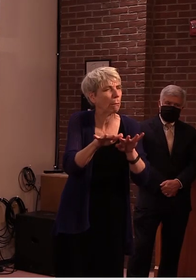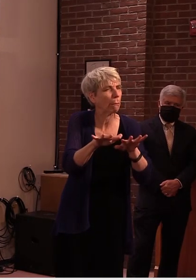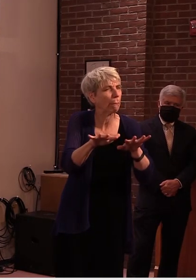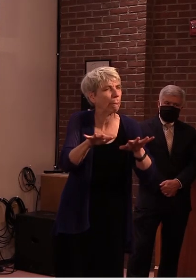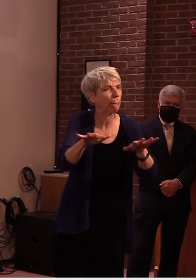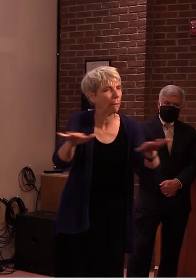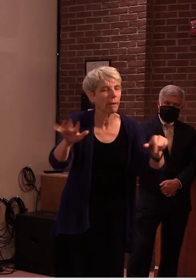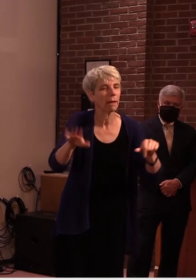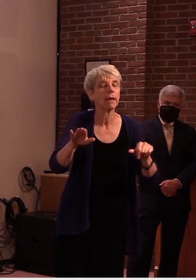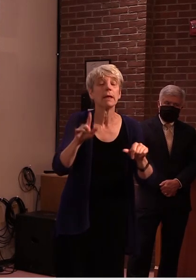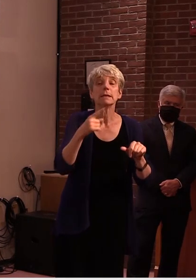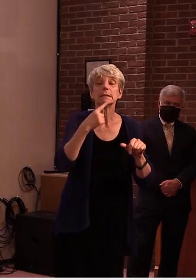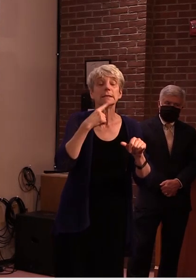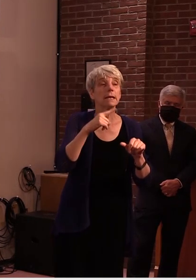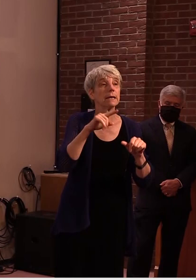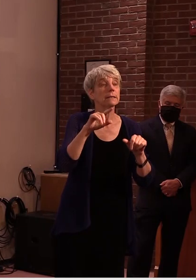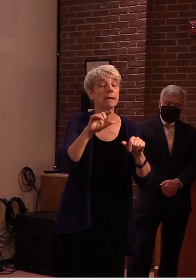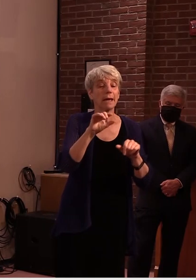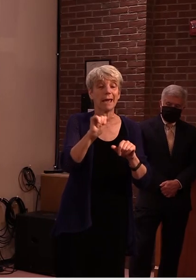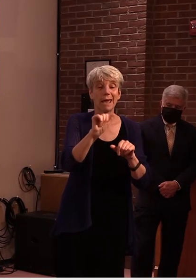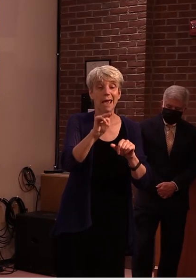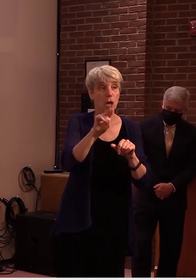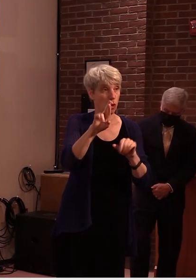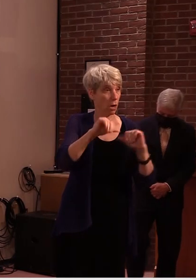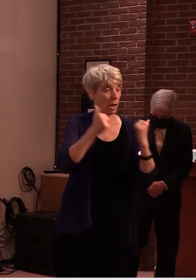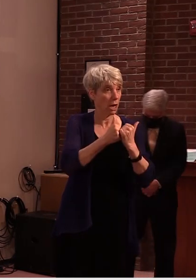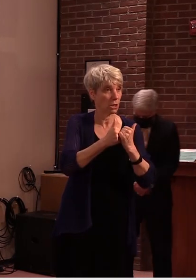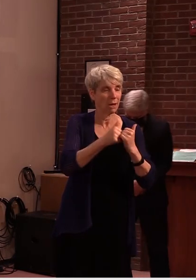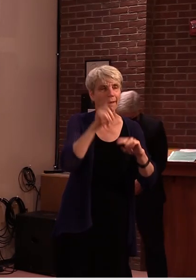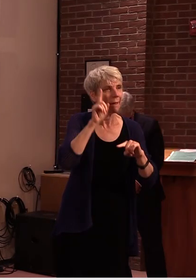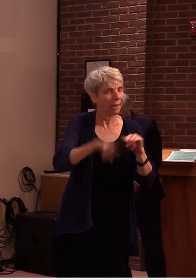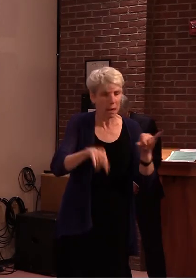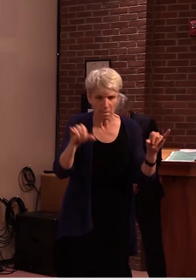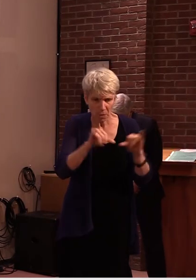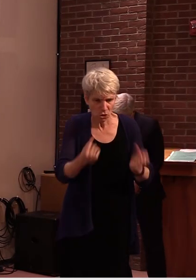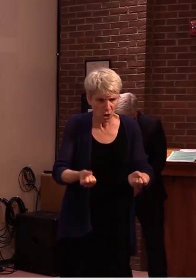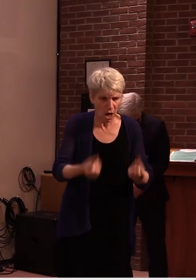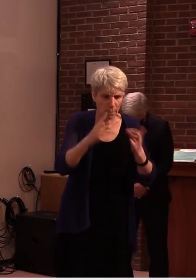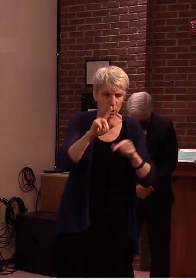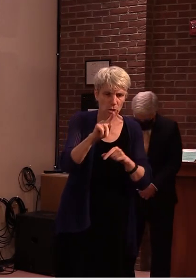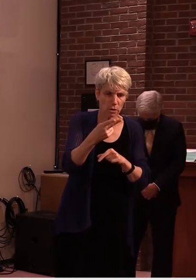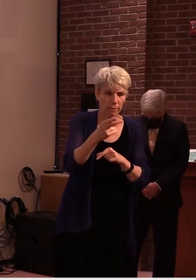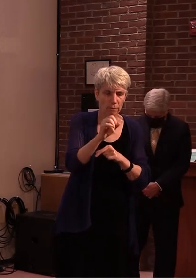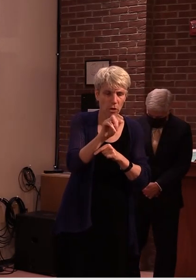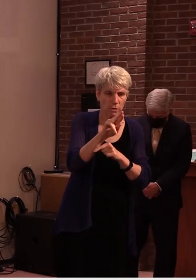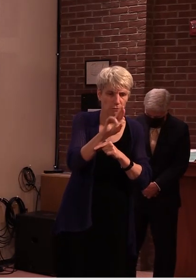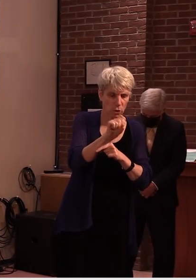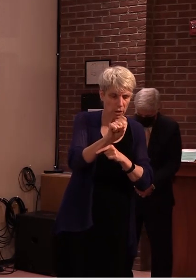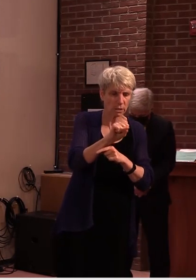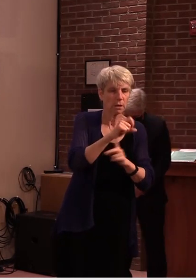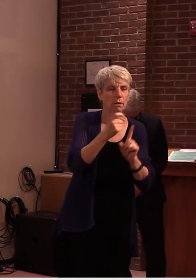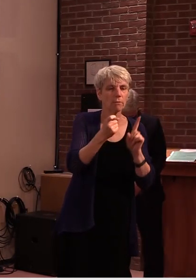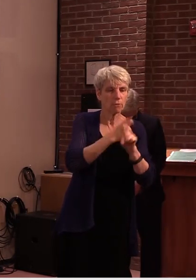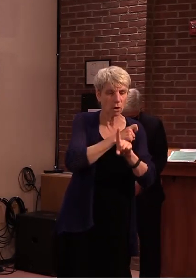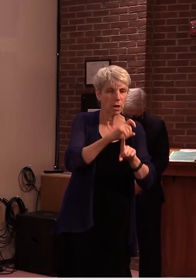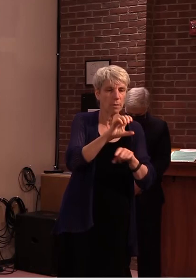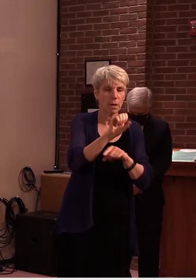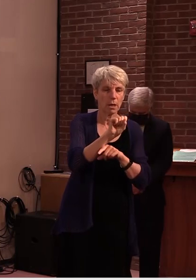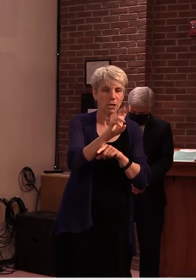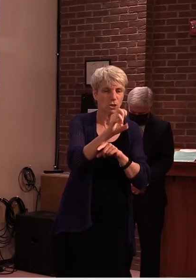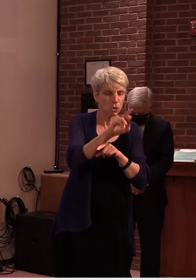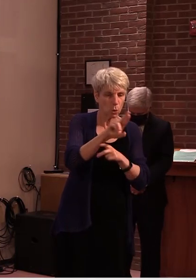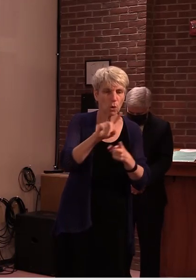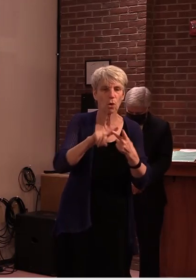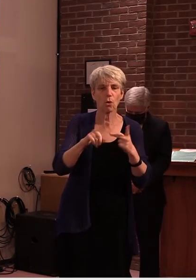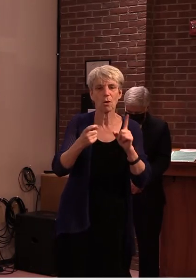can't measure the phosphorus reductions for either combined sewer systems or natural resource projects and that